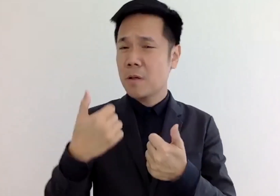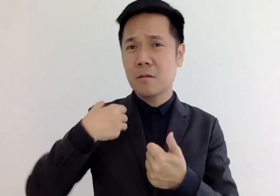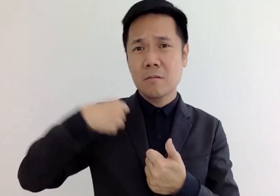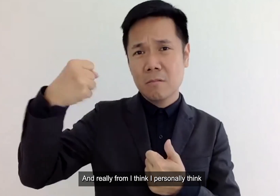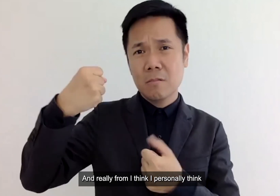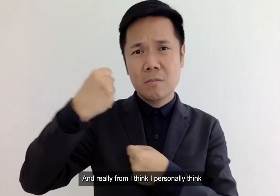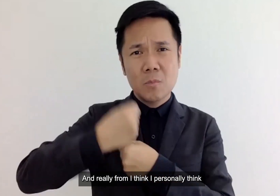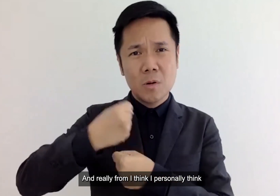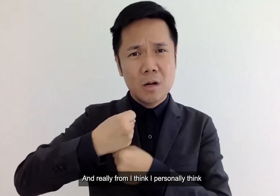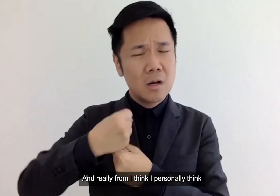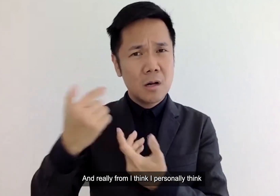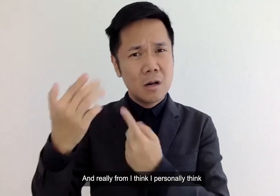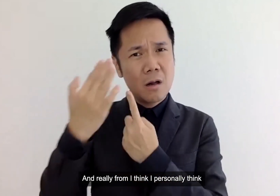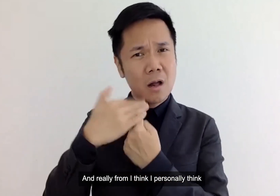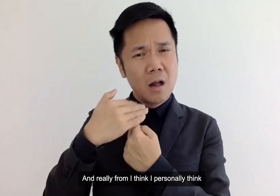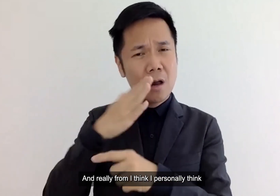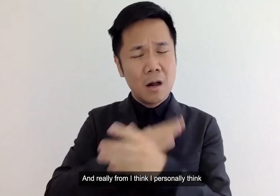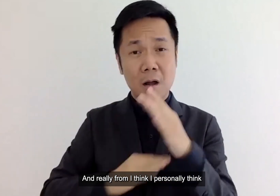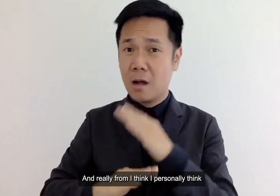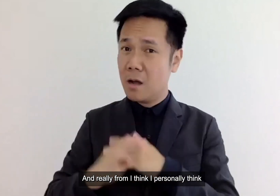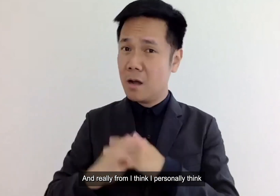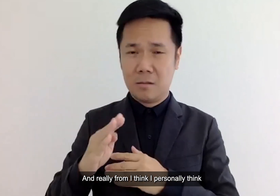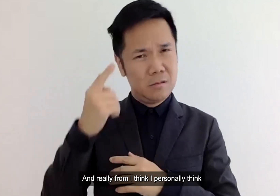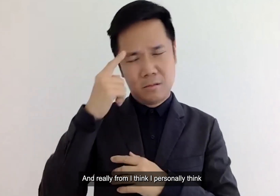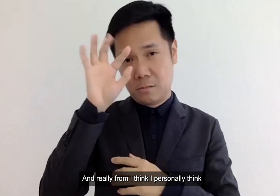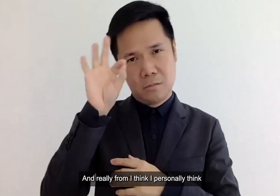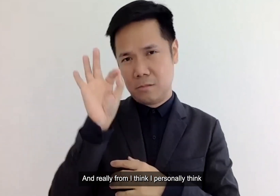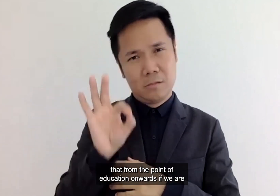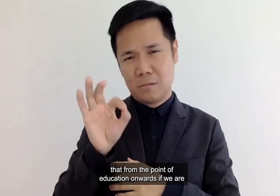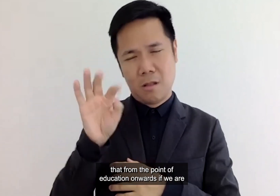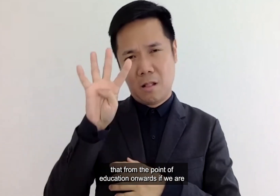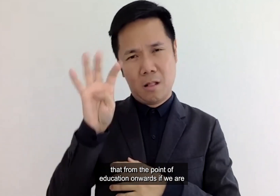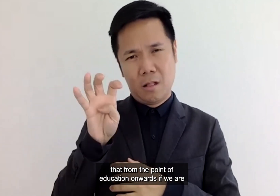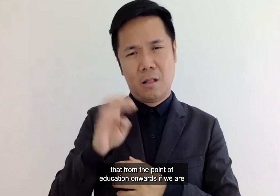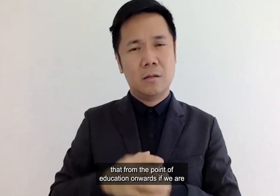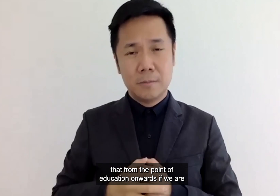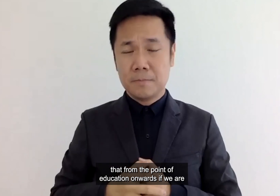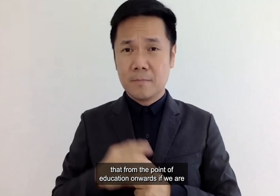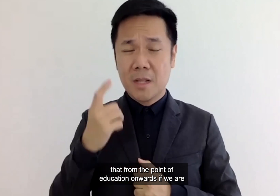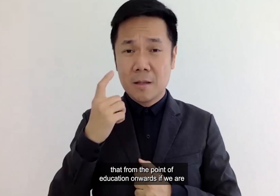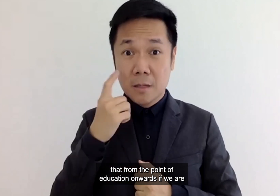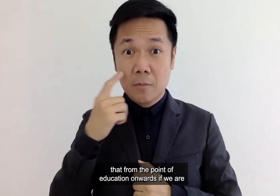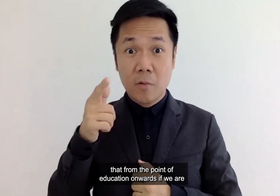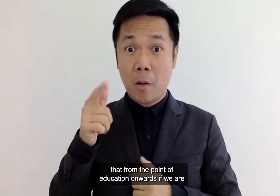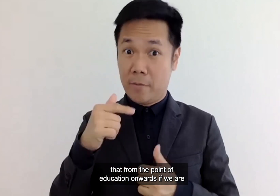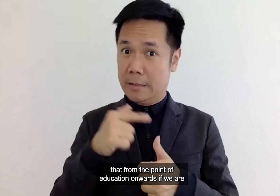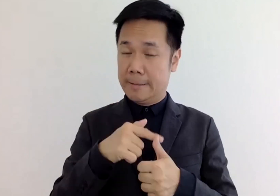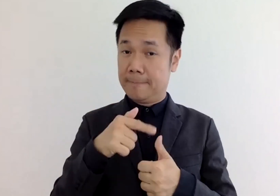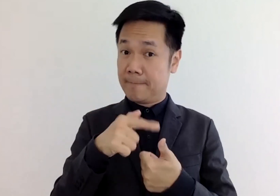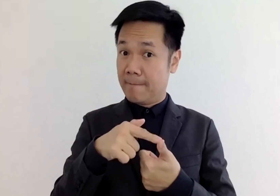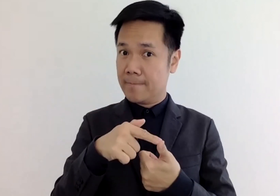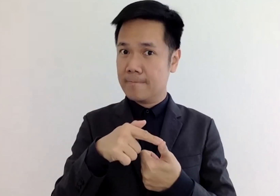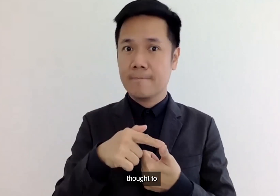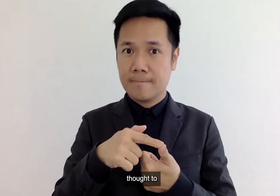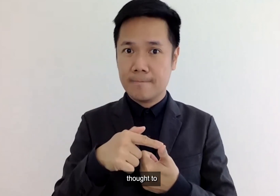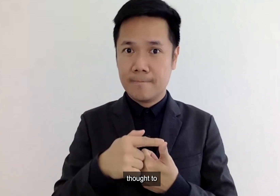ableism and and really uh from i think i personally think that from the point of education onwards if we are